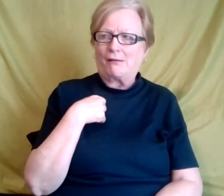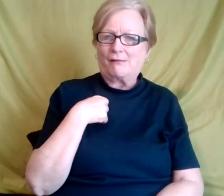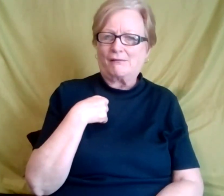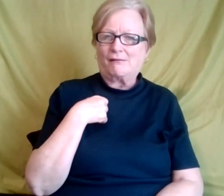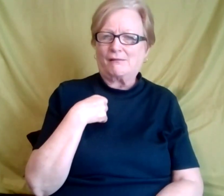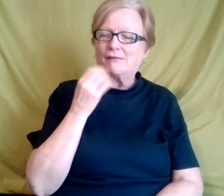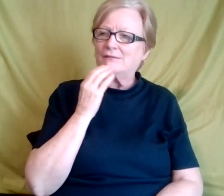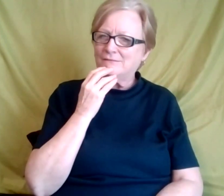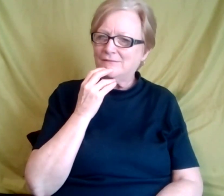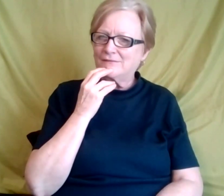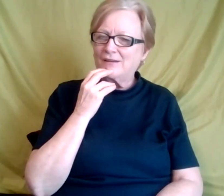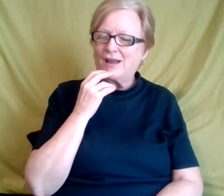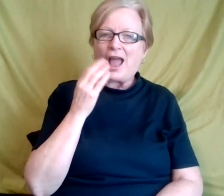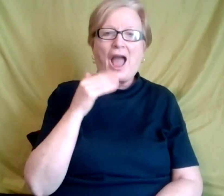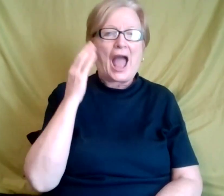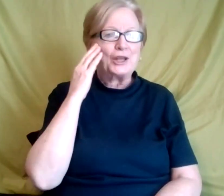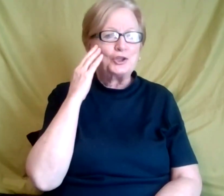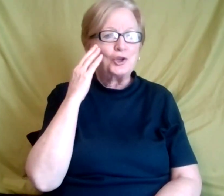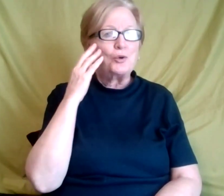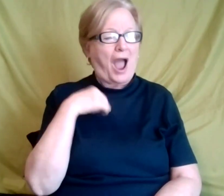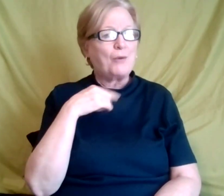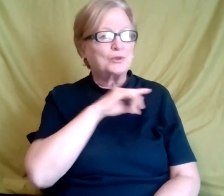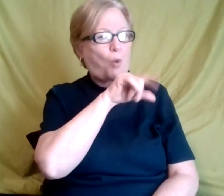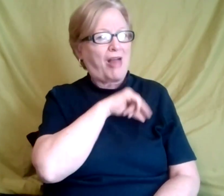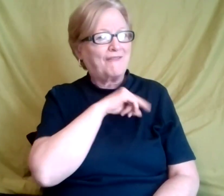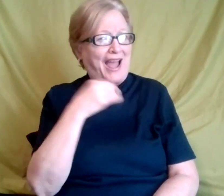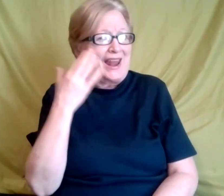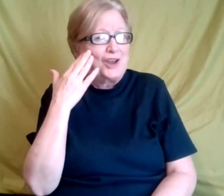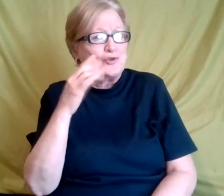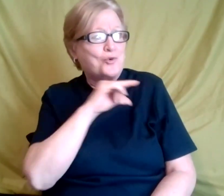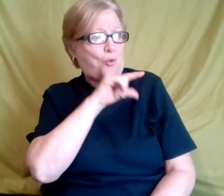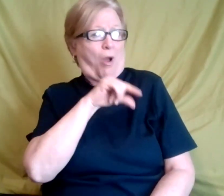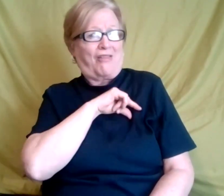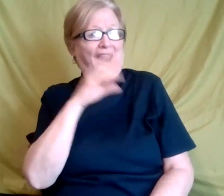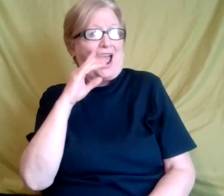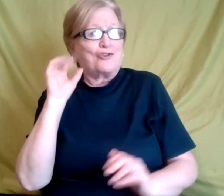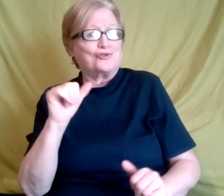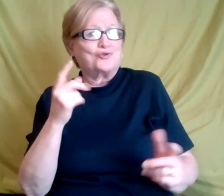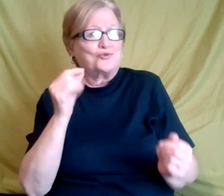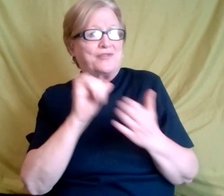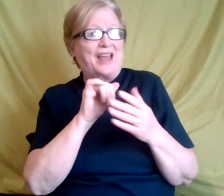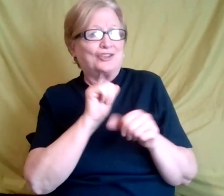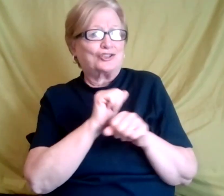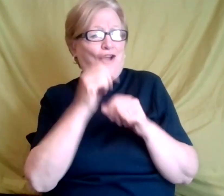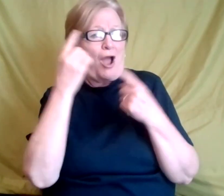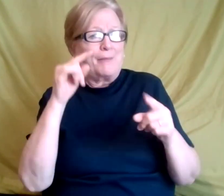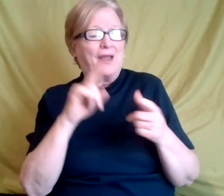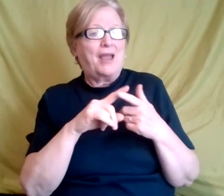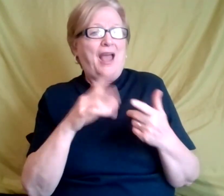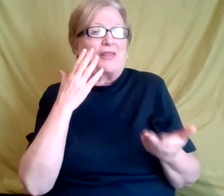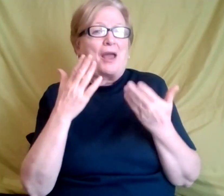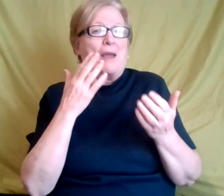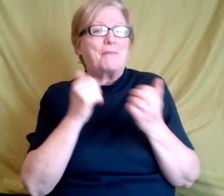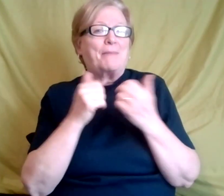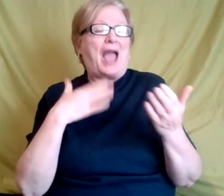I knew I was qualified. I was to the point where I, I will say, you know what, maybe I was just overqualified and